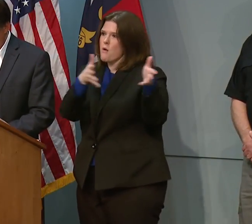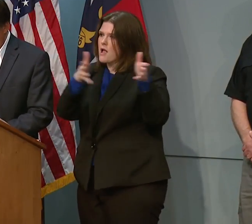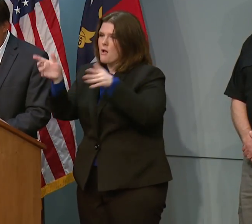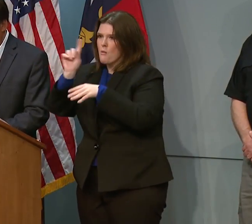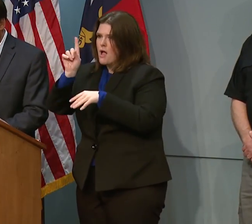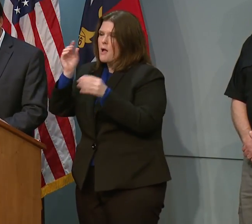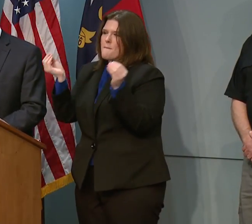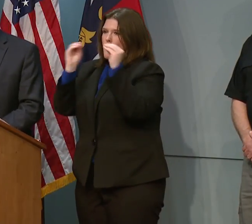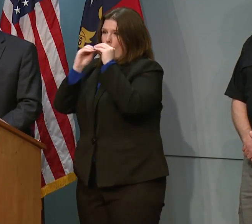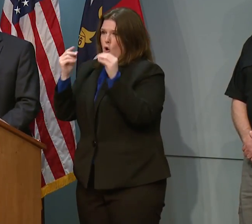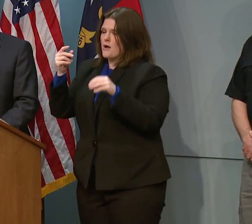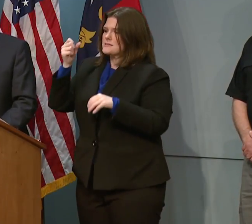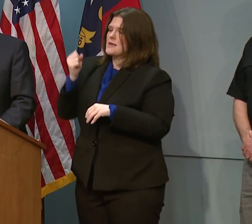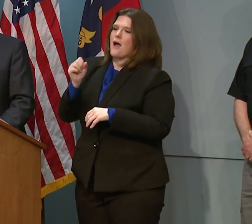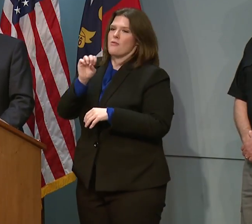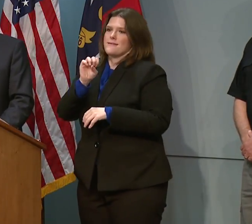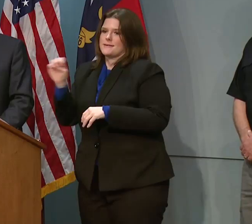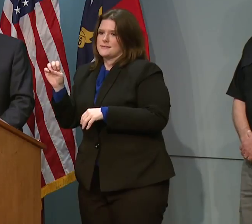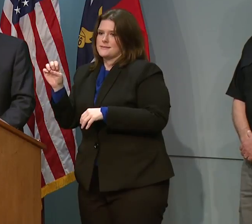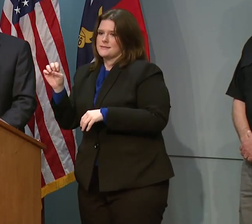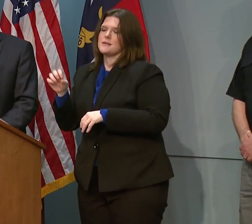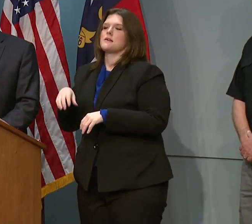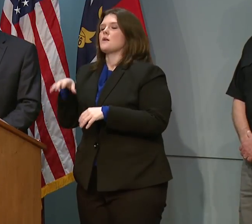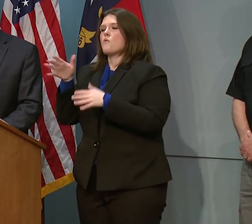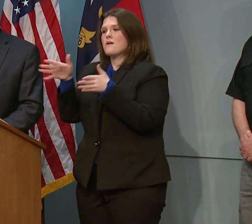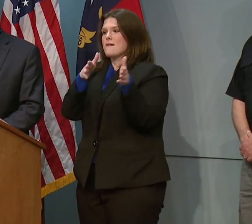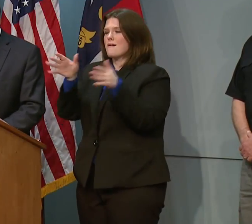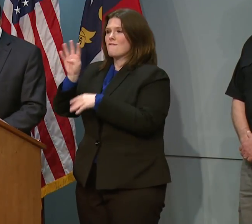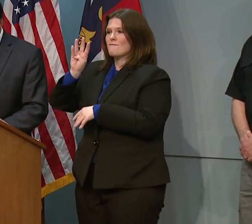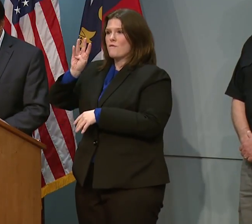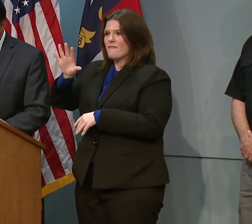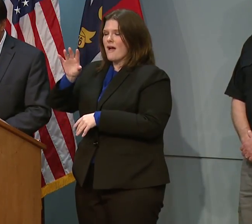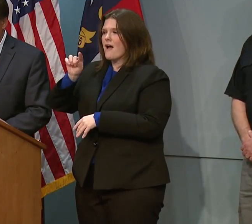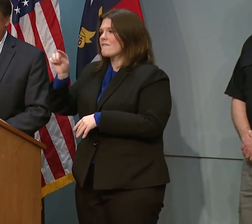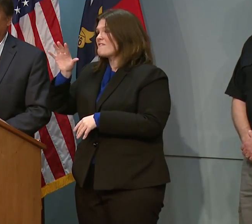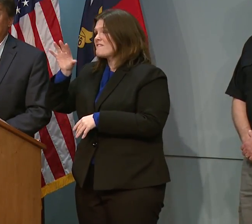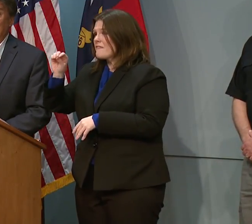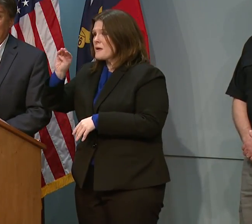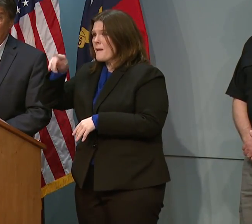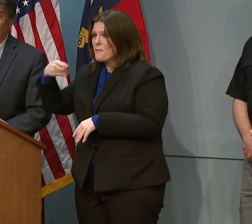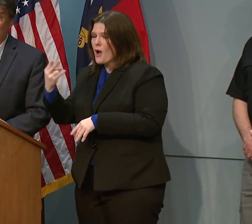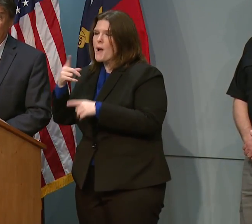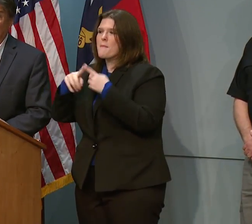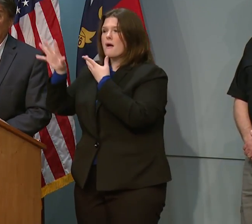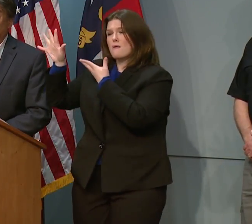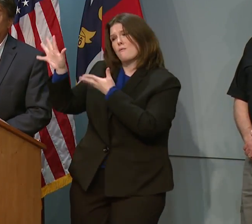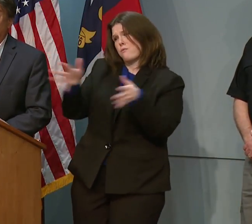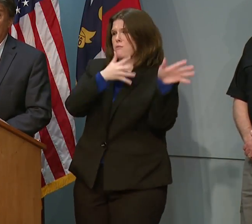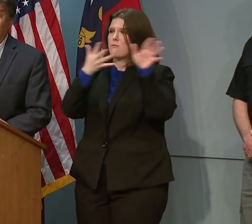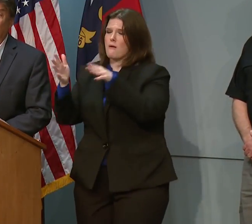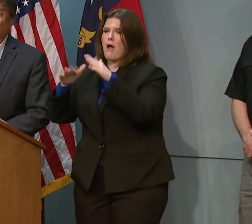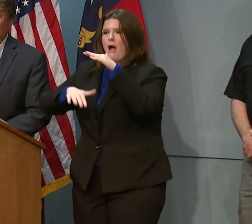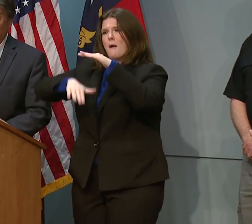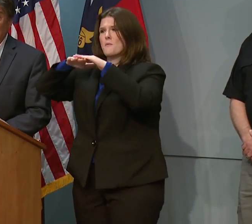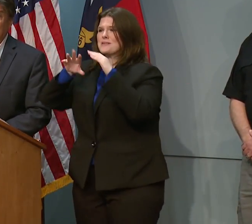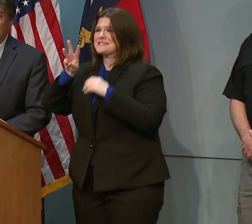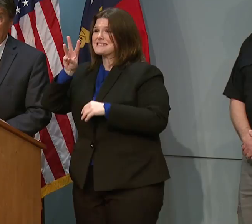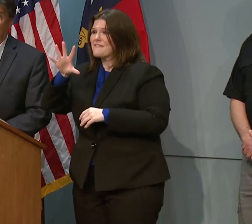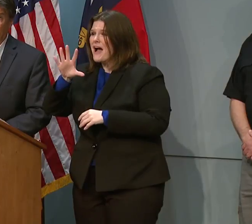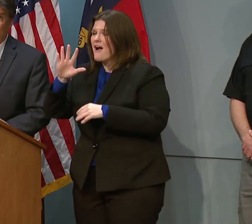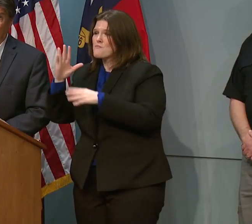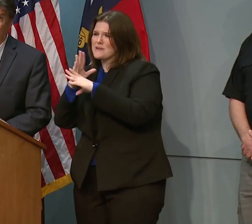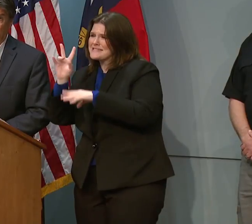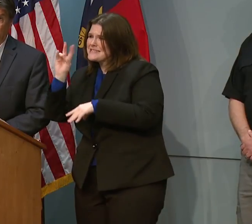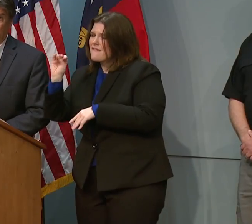southeastern North Carolina, where winds of 45 to 50 miles an hour, but gusts up to 65 to 70